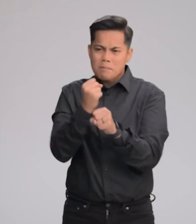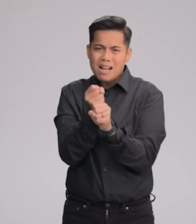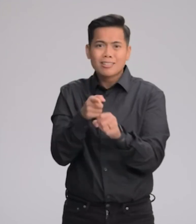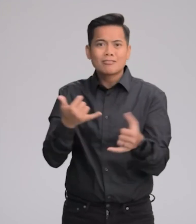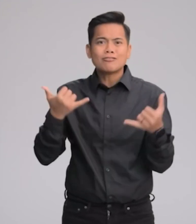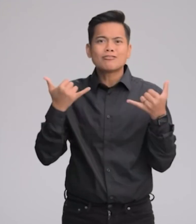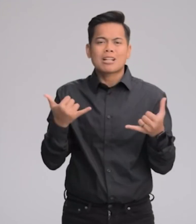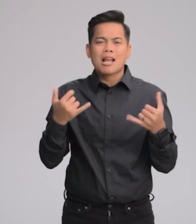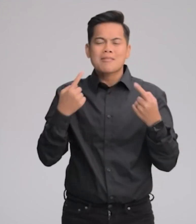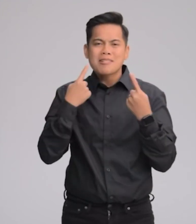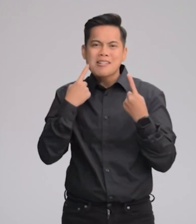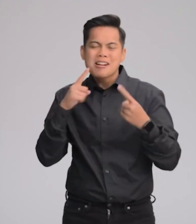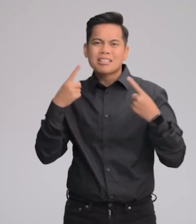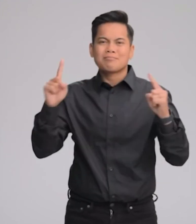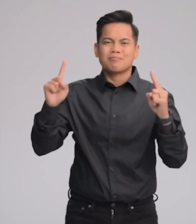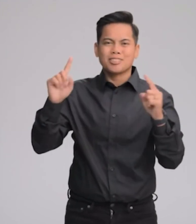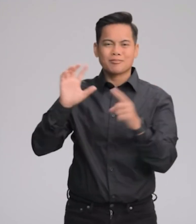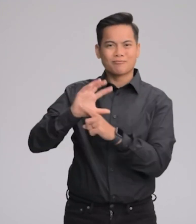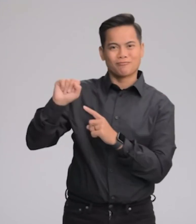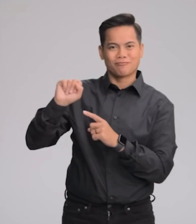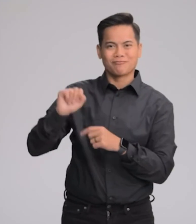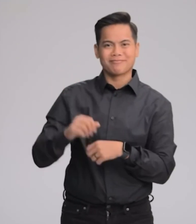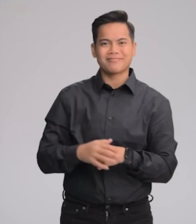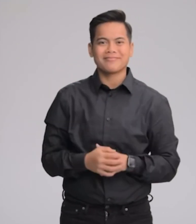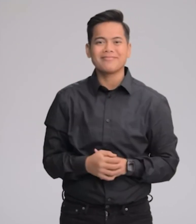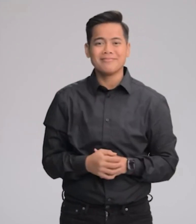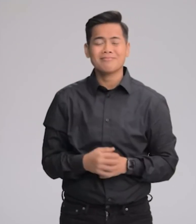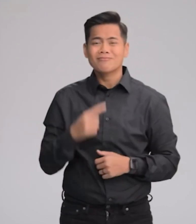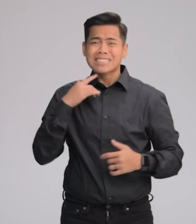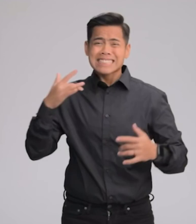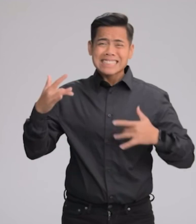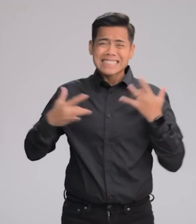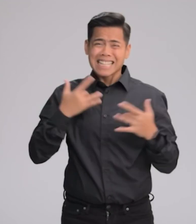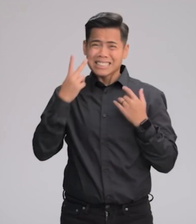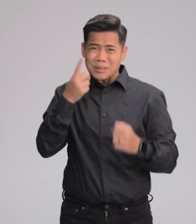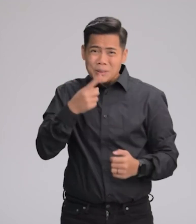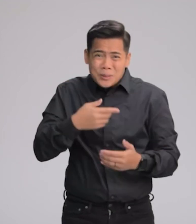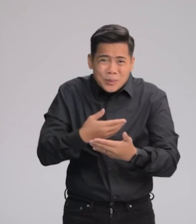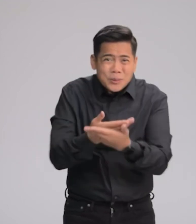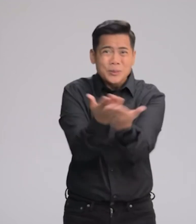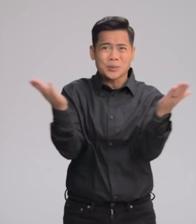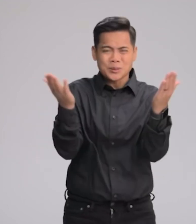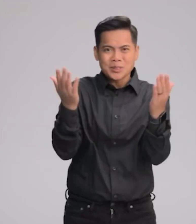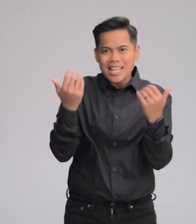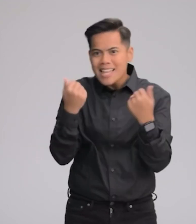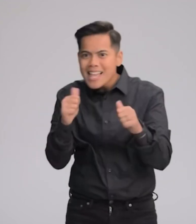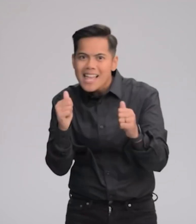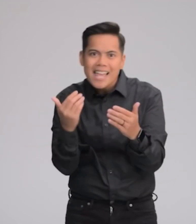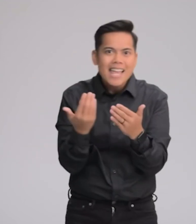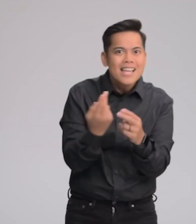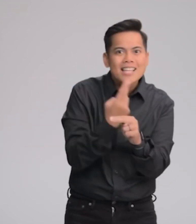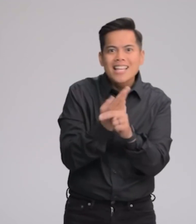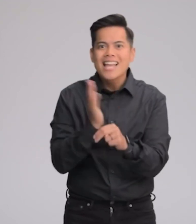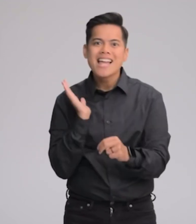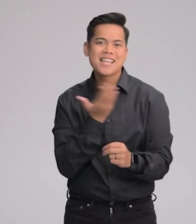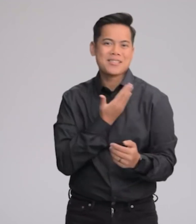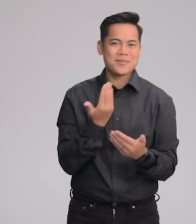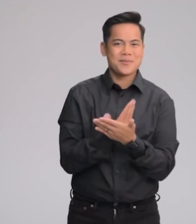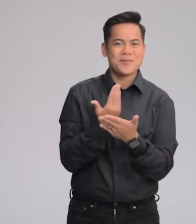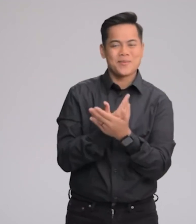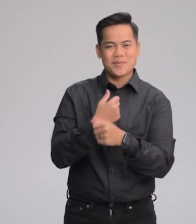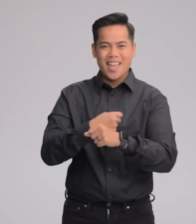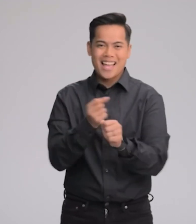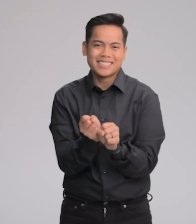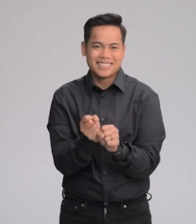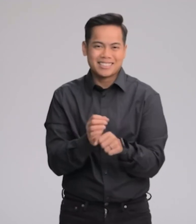went into making today's announcements possible. And I'm excited to see all of the amazing things you'll do with these new products. Thank